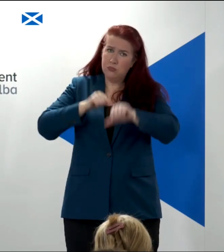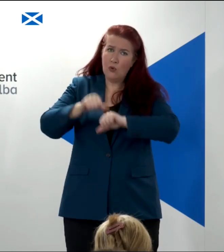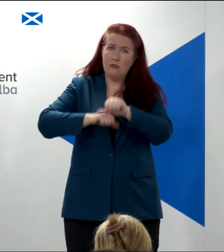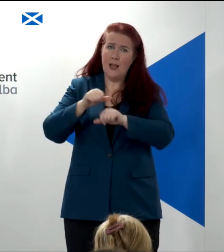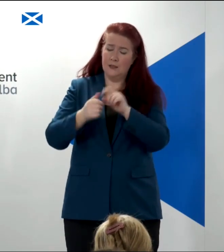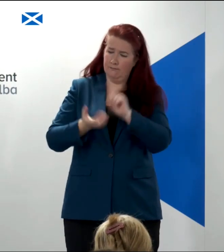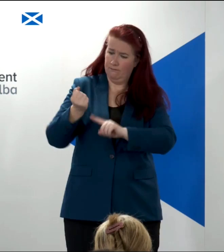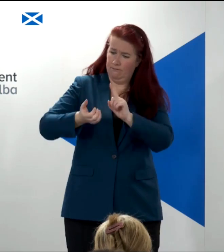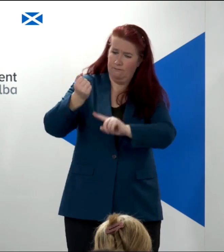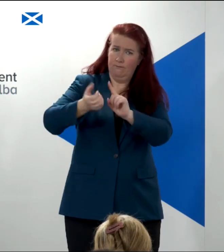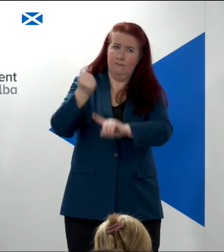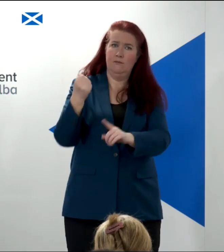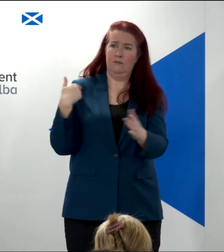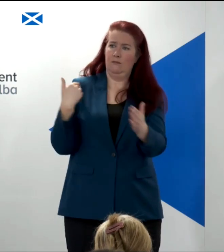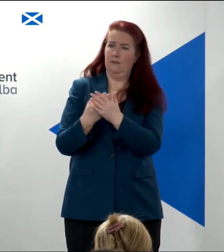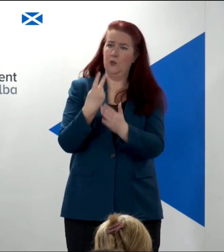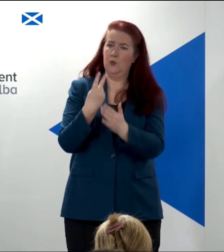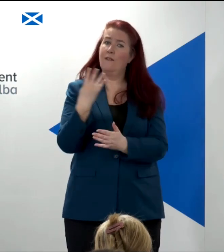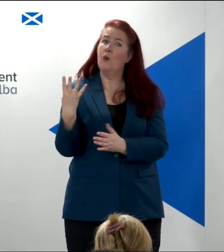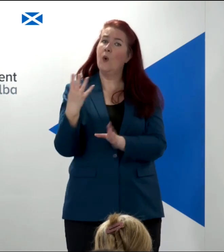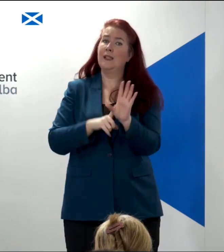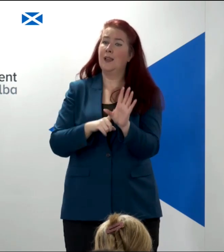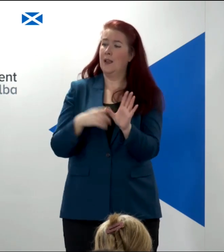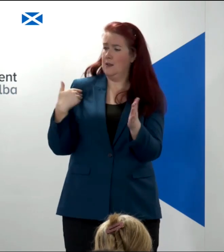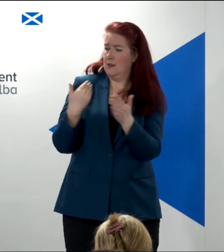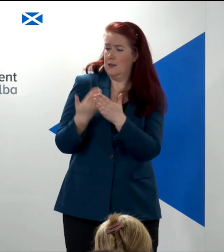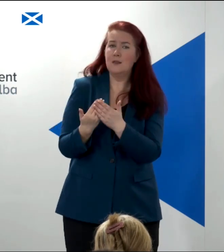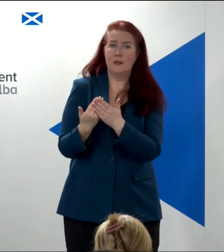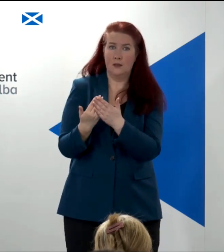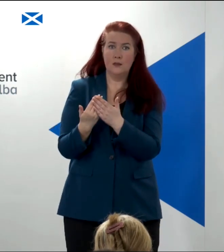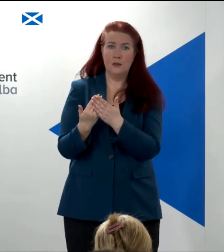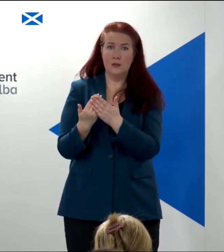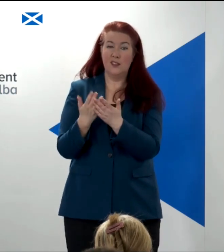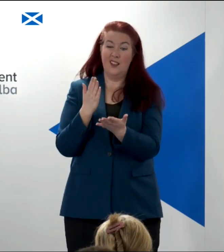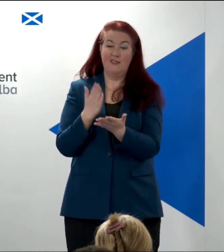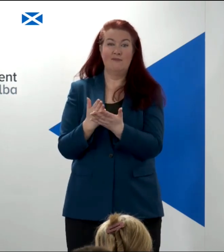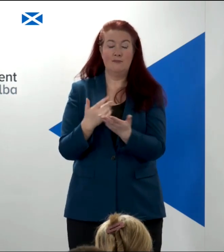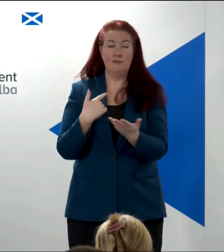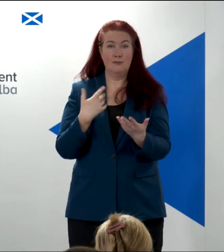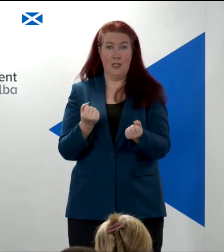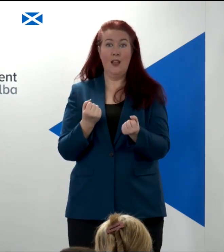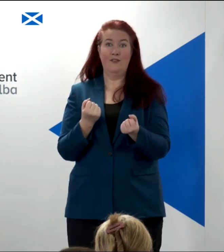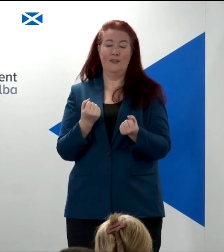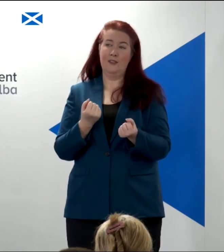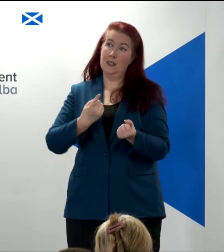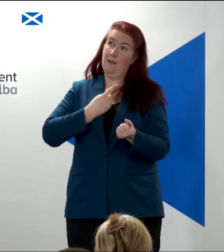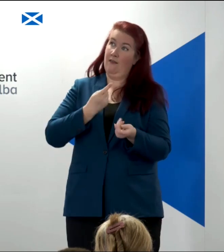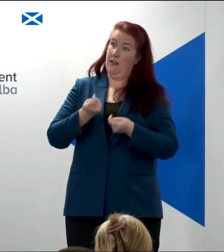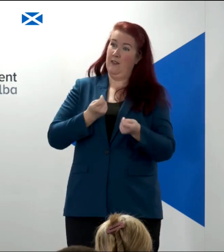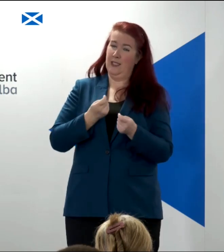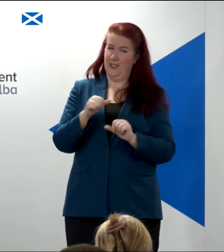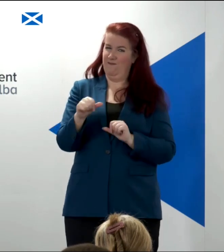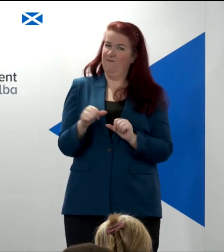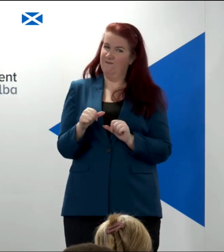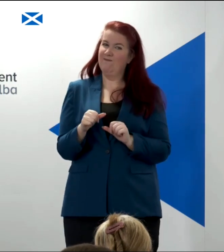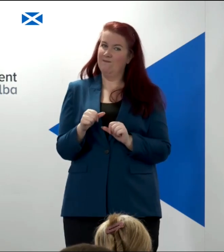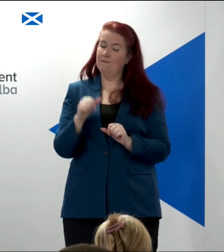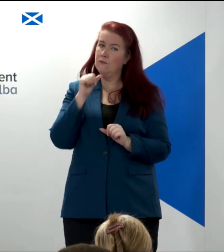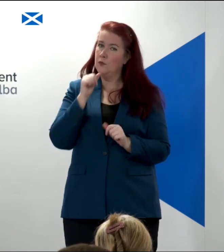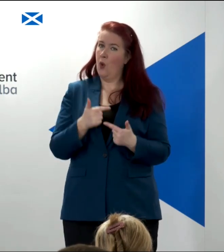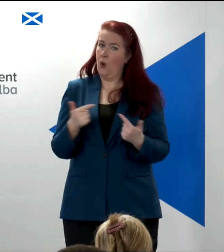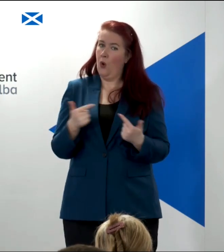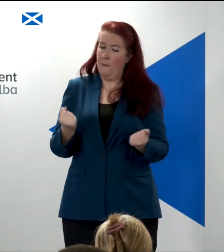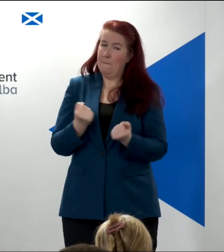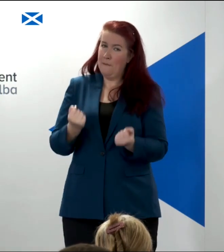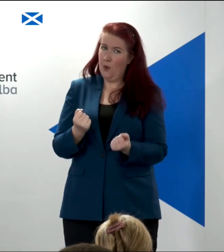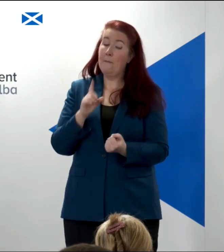country over these past 24 years, with a limited measure of self-government. As a country,